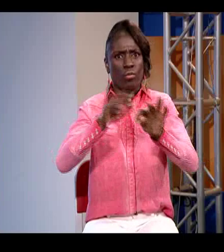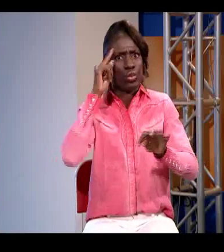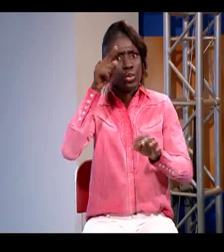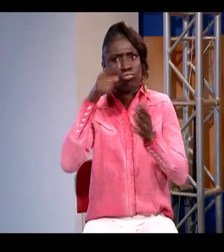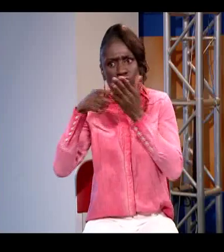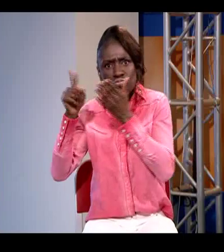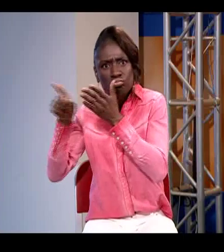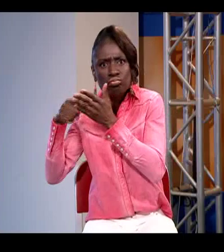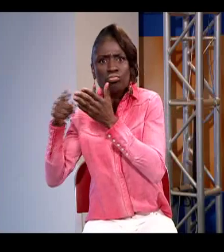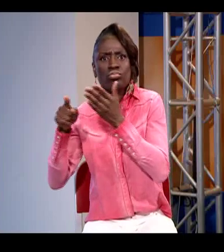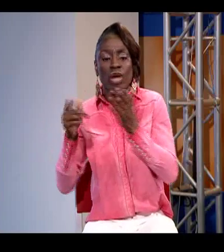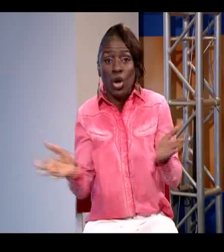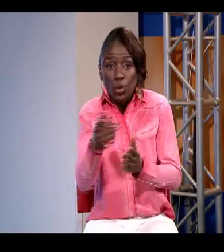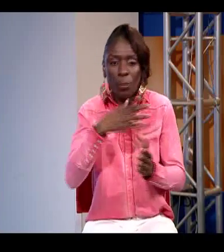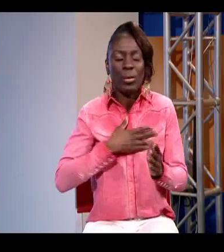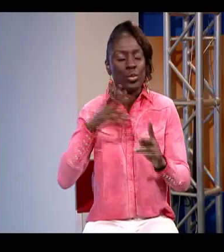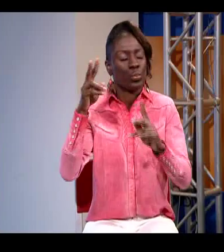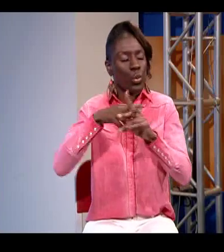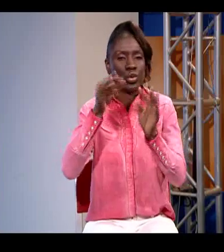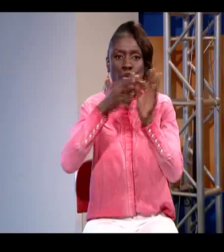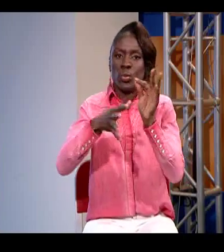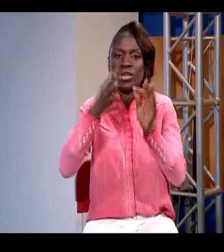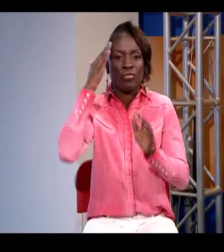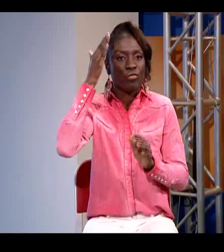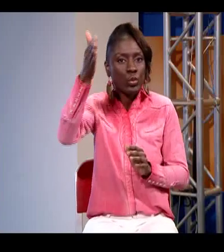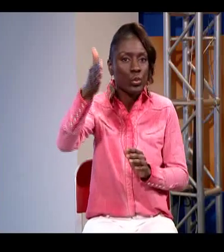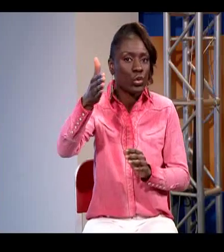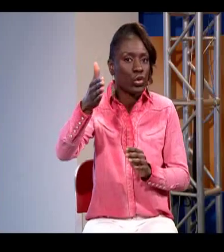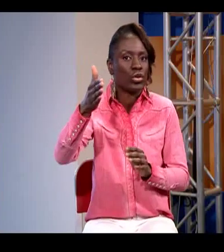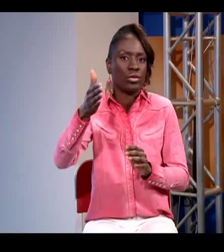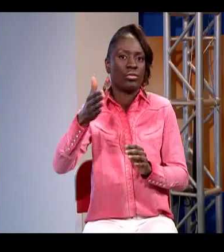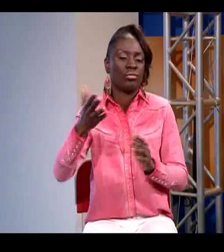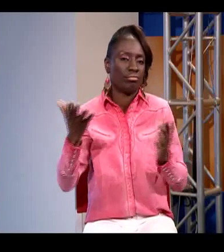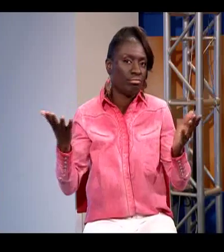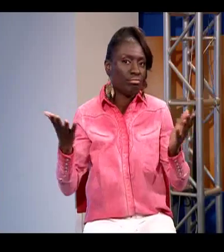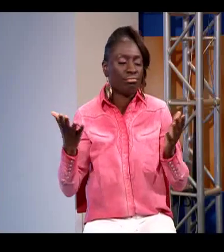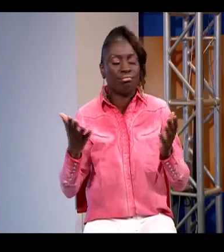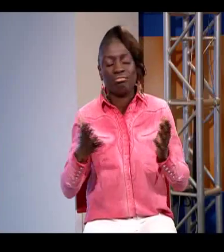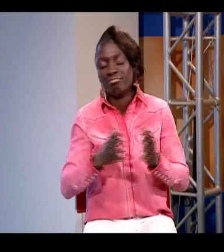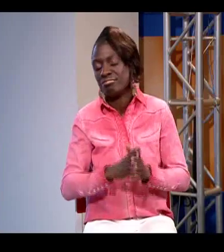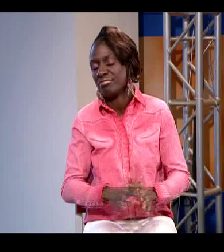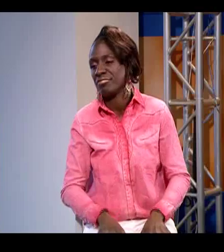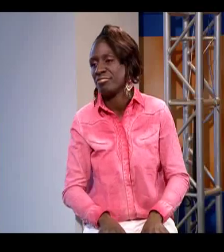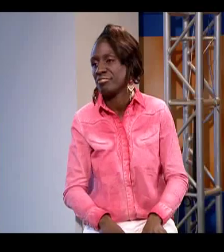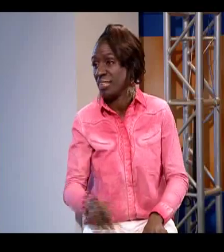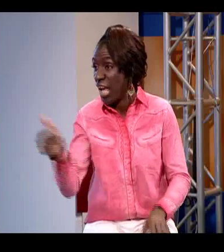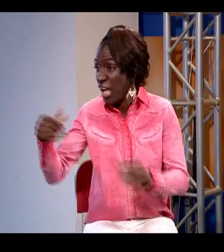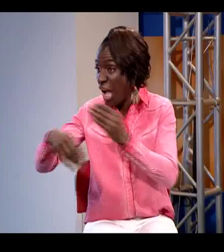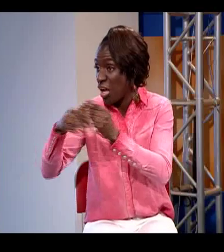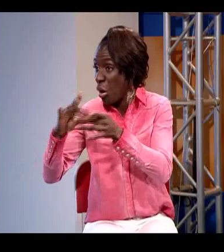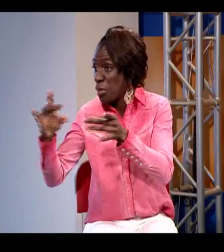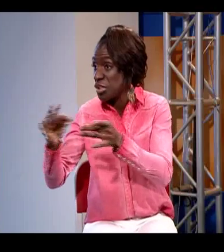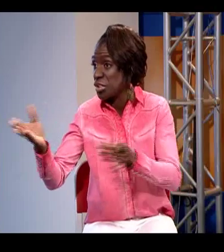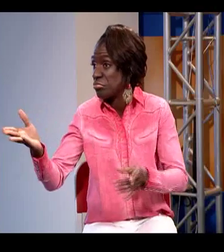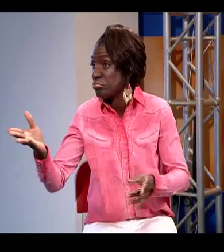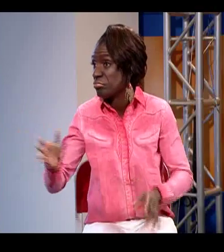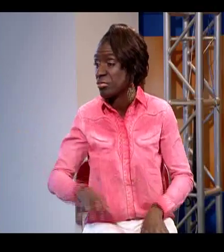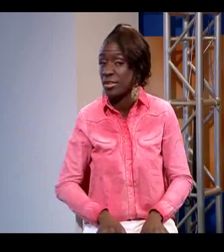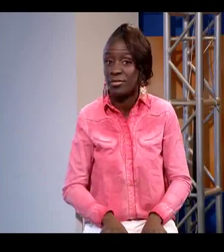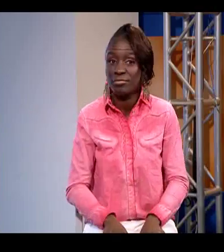.workbc.com and you can take a look for yourself and just remember if you do need an interpreter make sure to get one in there for you is there anything else you want to